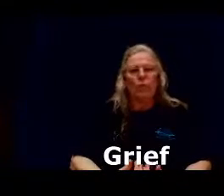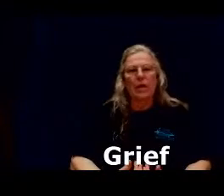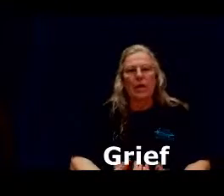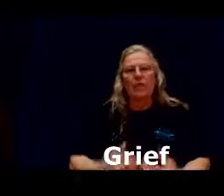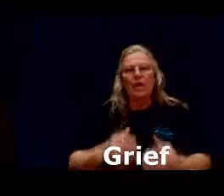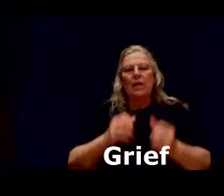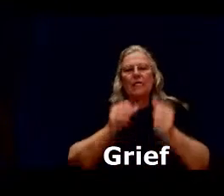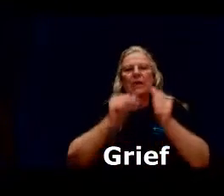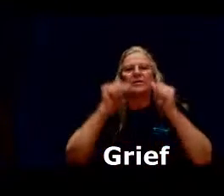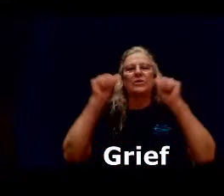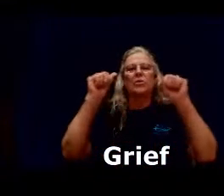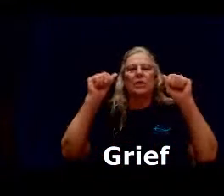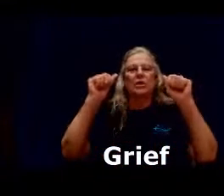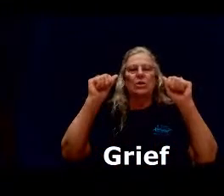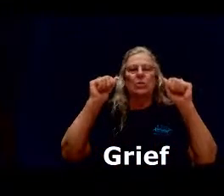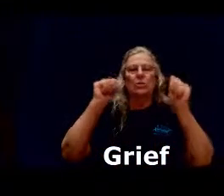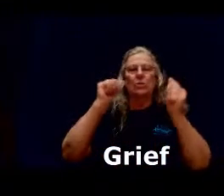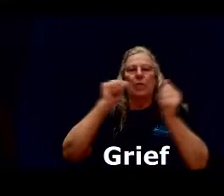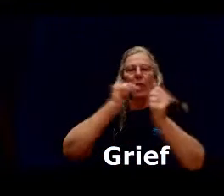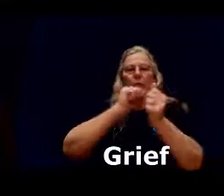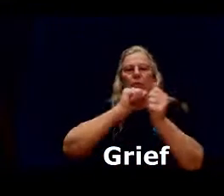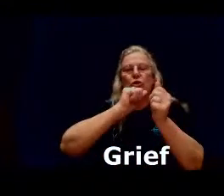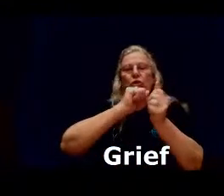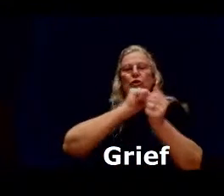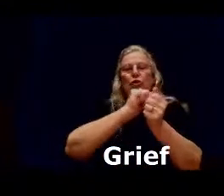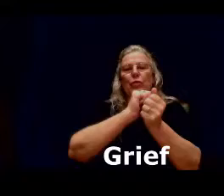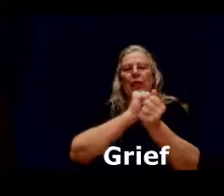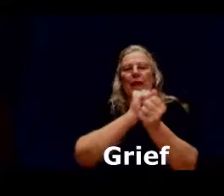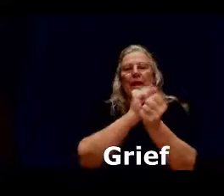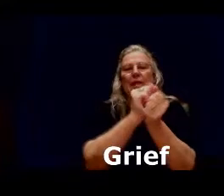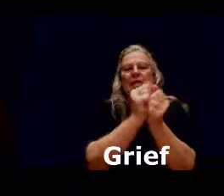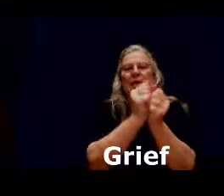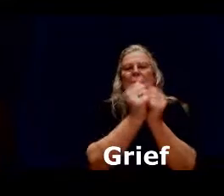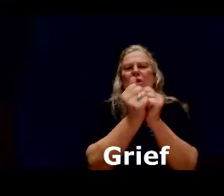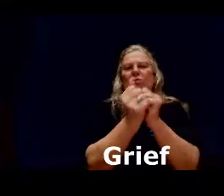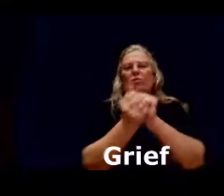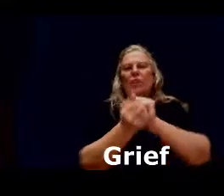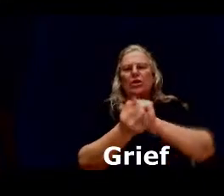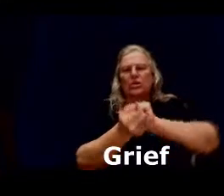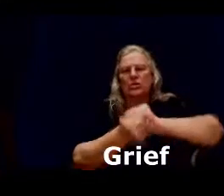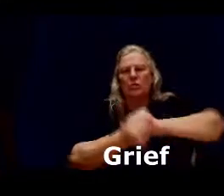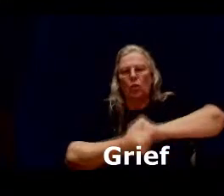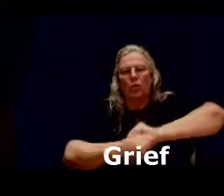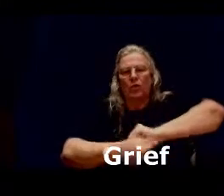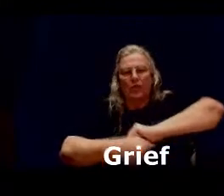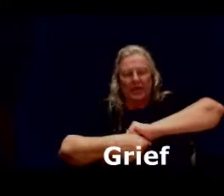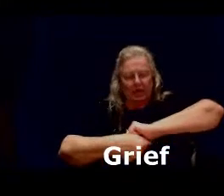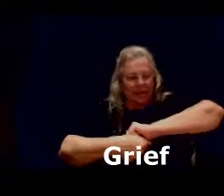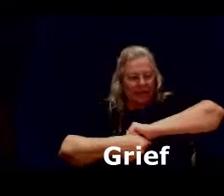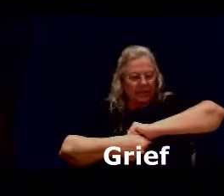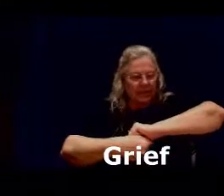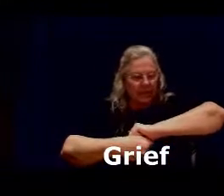that's the crushing motion two a hands and it crushes whatever it is that's inside